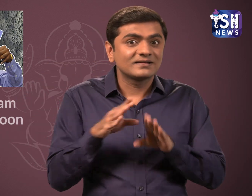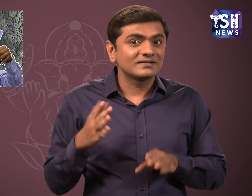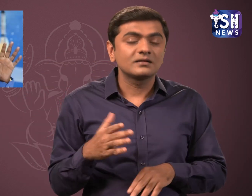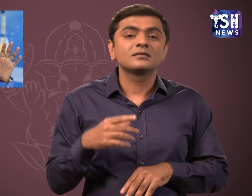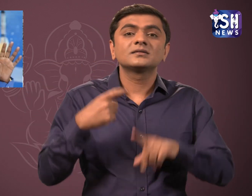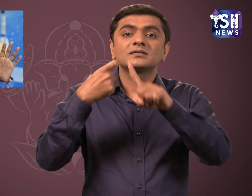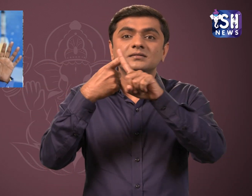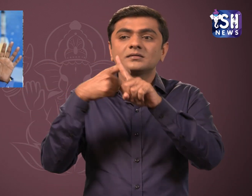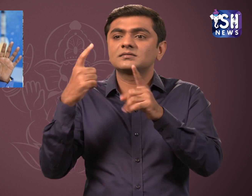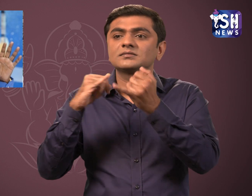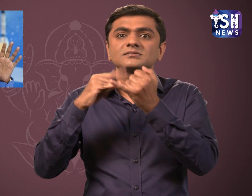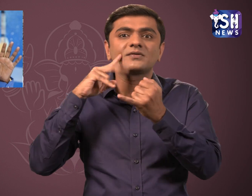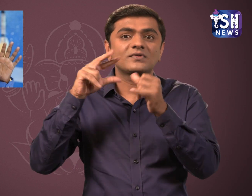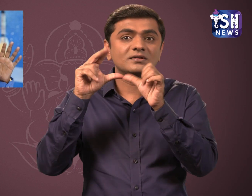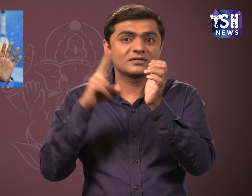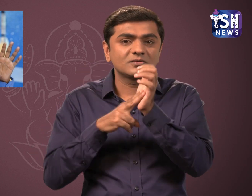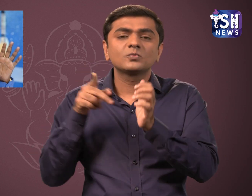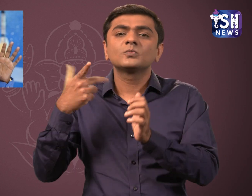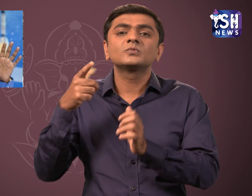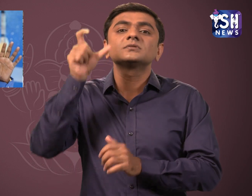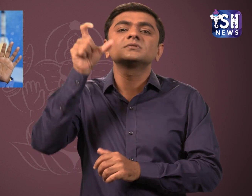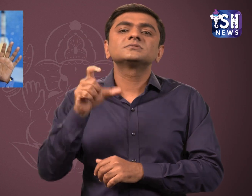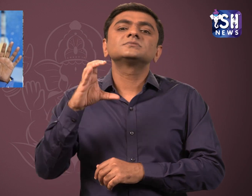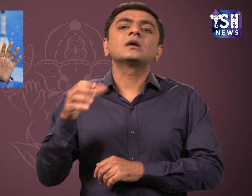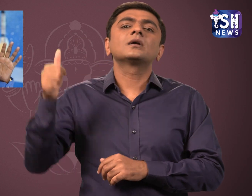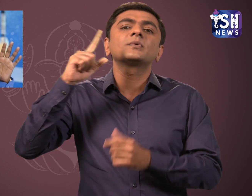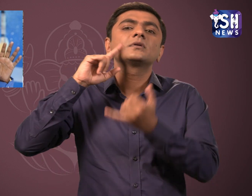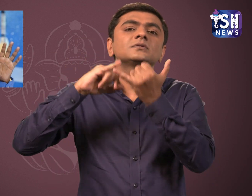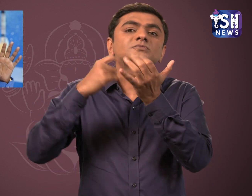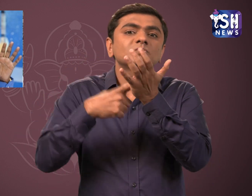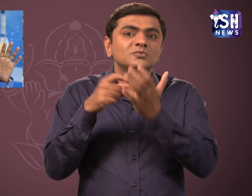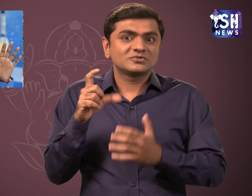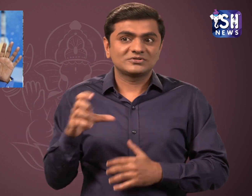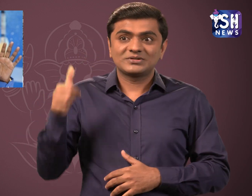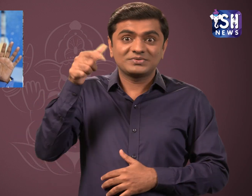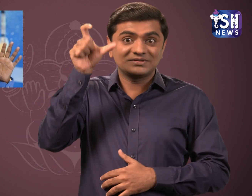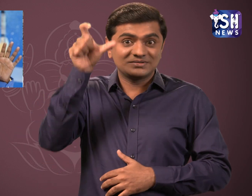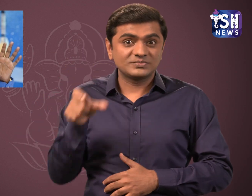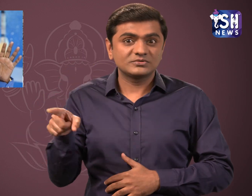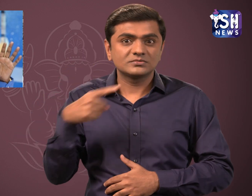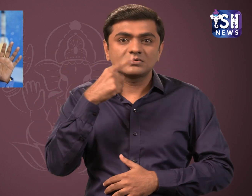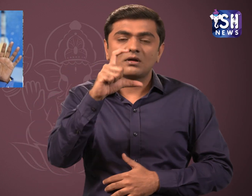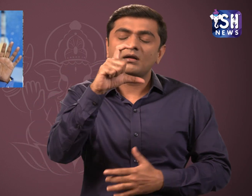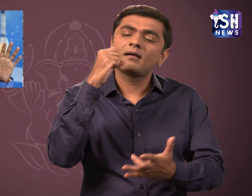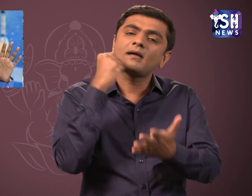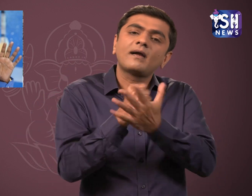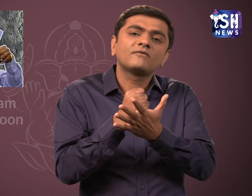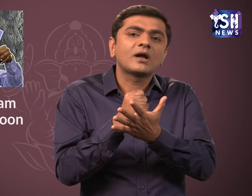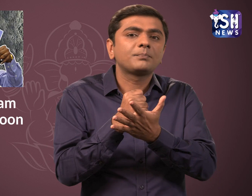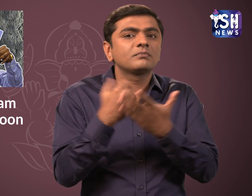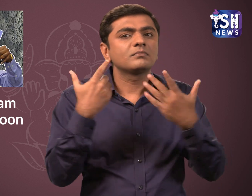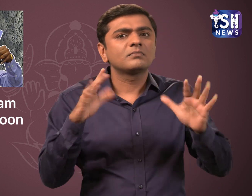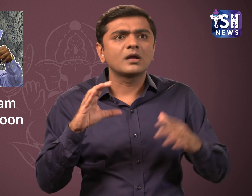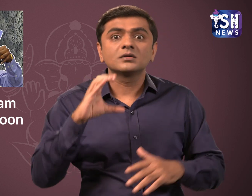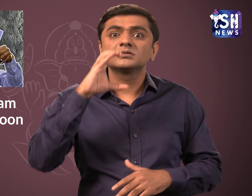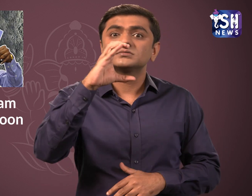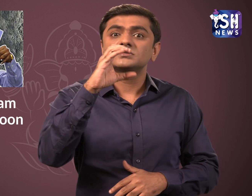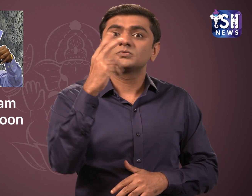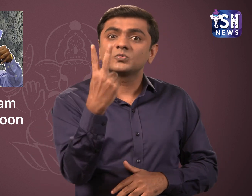on Sunday, ISRO Chairman Case Sivan confirmed that Chandrayaan-2's